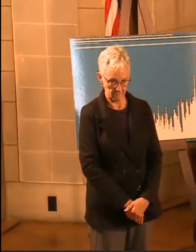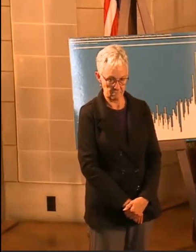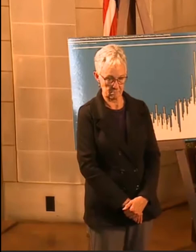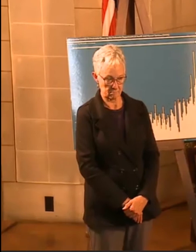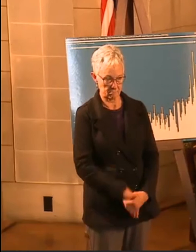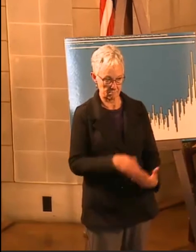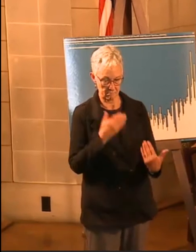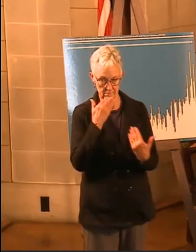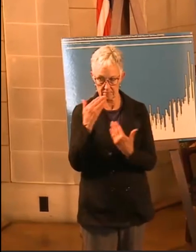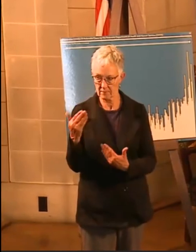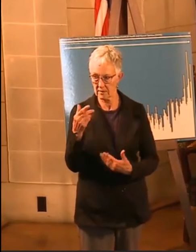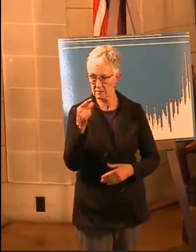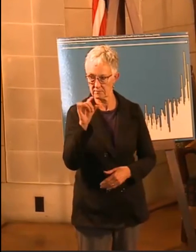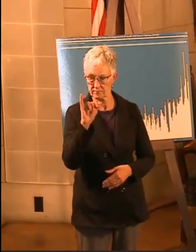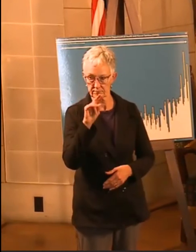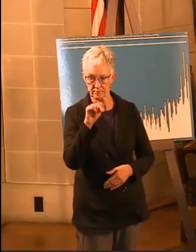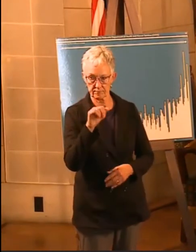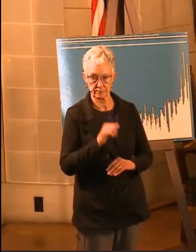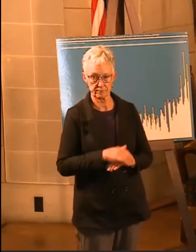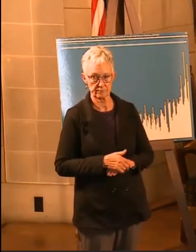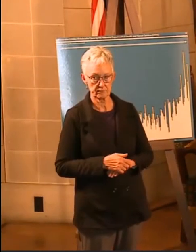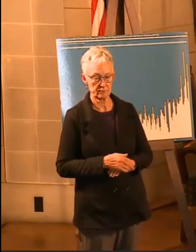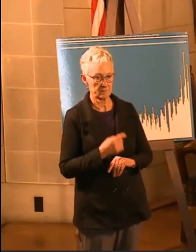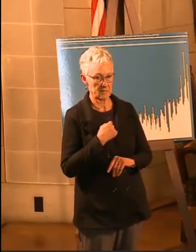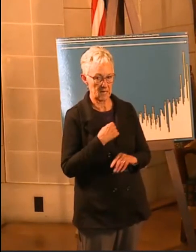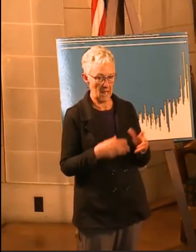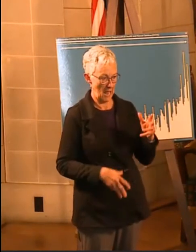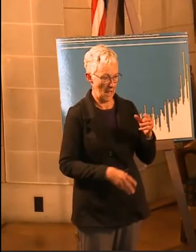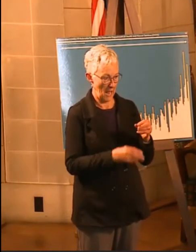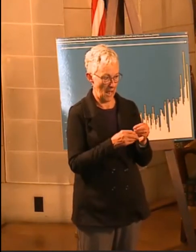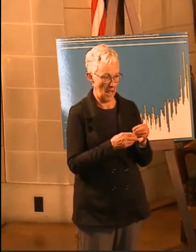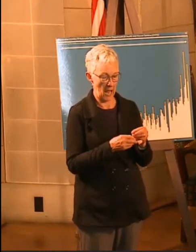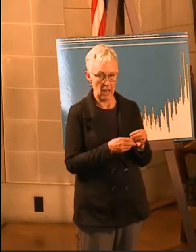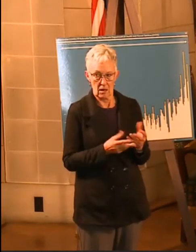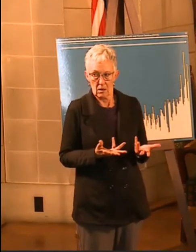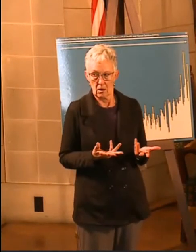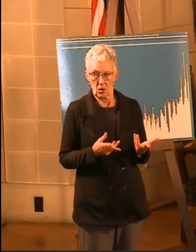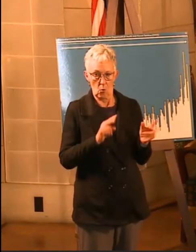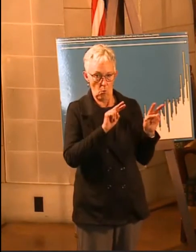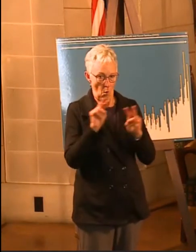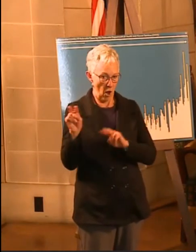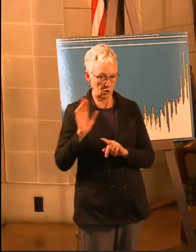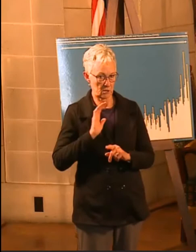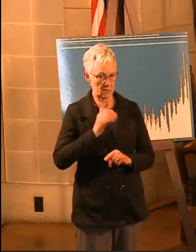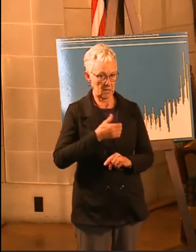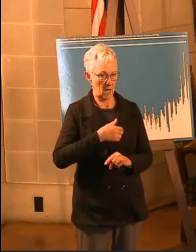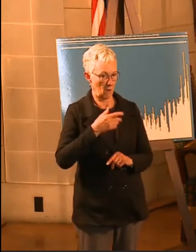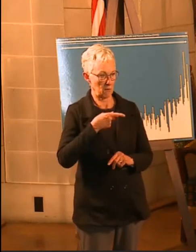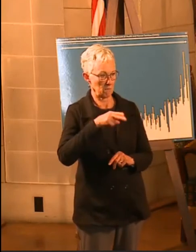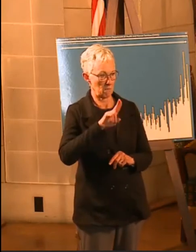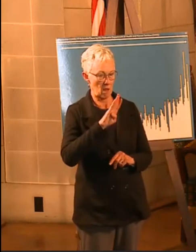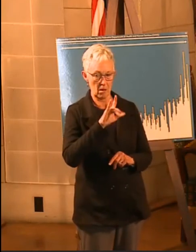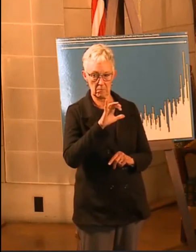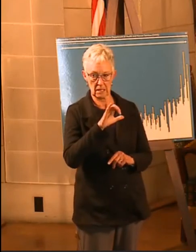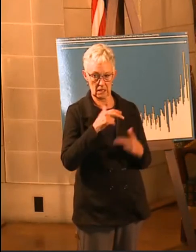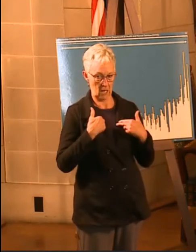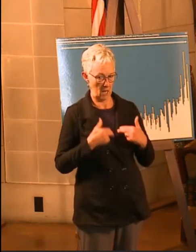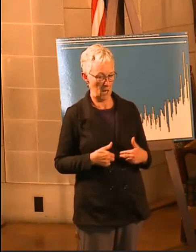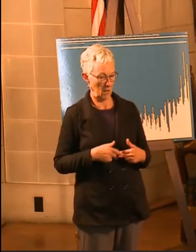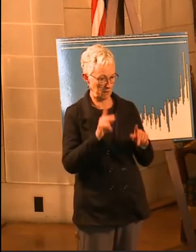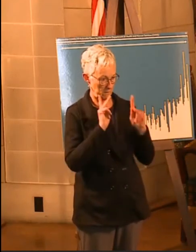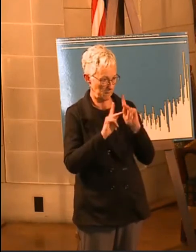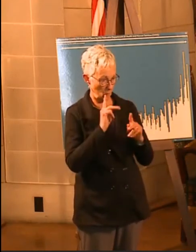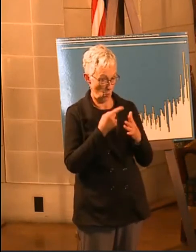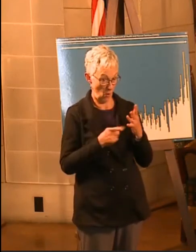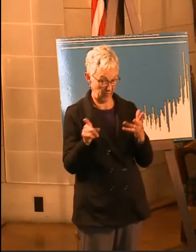And thank you, Gina. What I have to add to just watching our public health officials and the work that they're doing pretty much